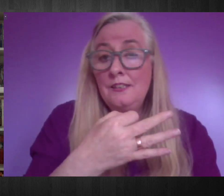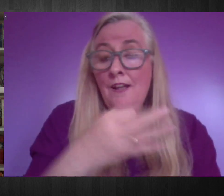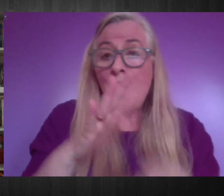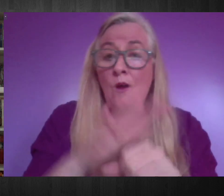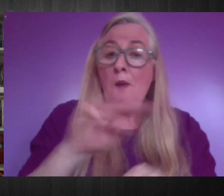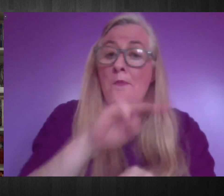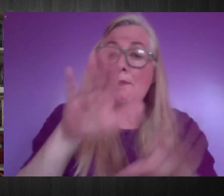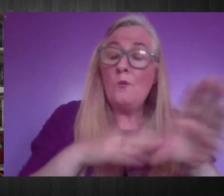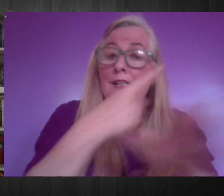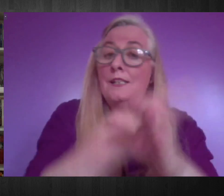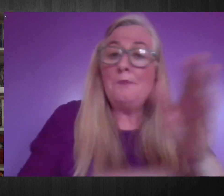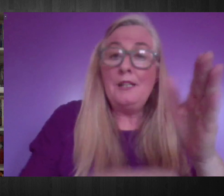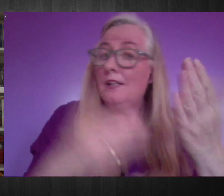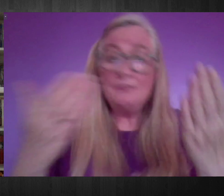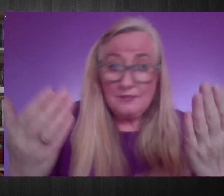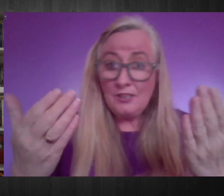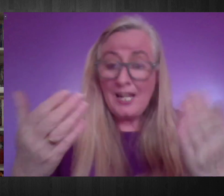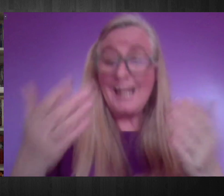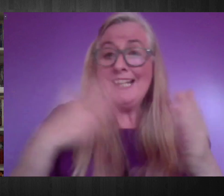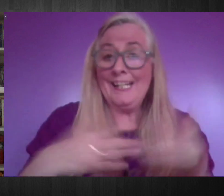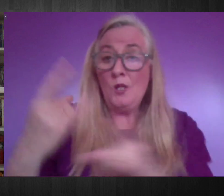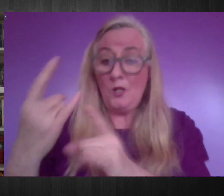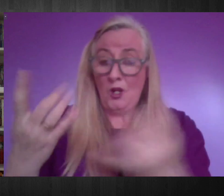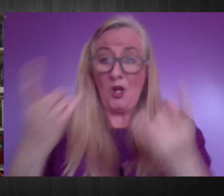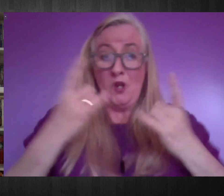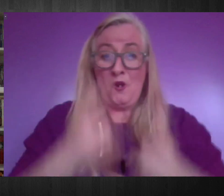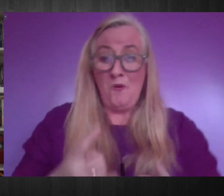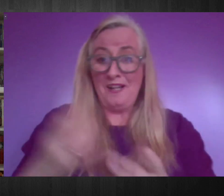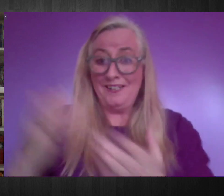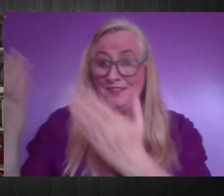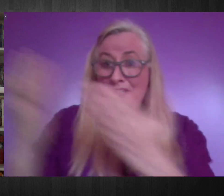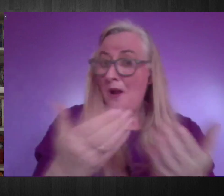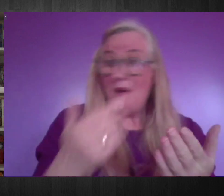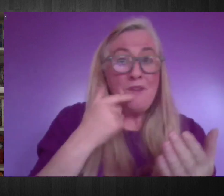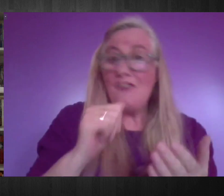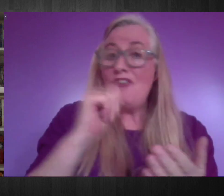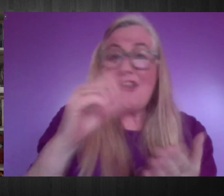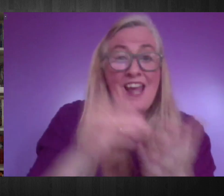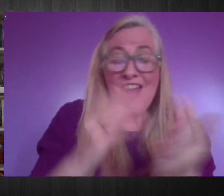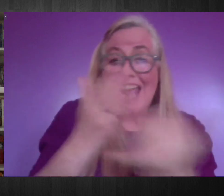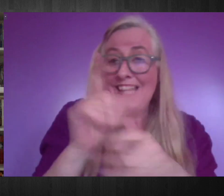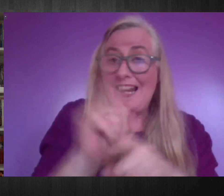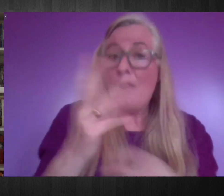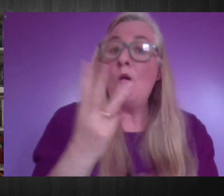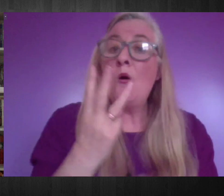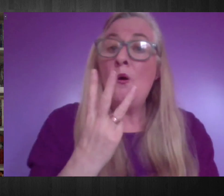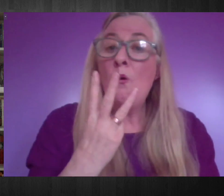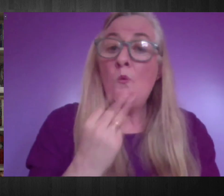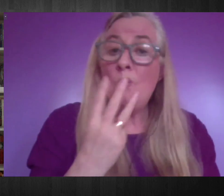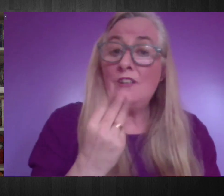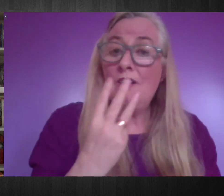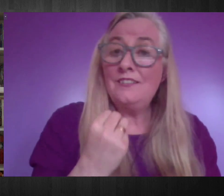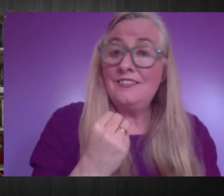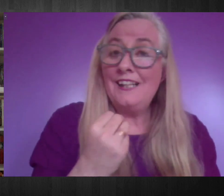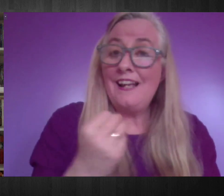that live in humanitarian settings with very little access to water and sanitation facilities, for instance, or access